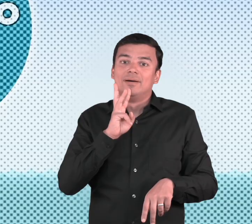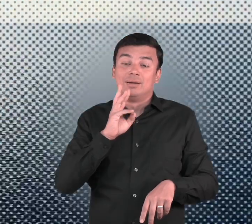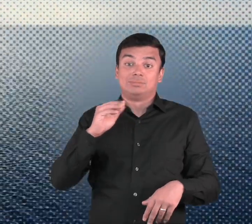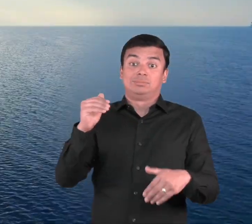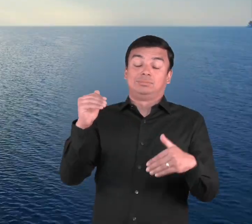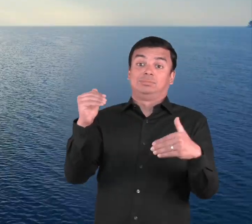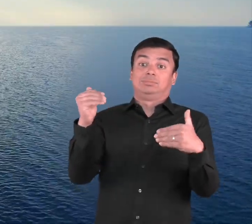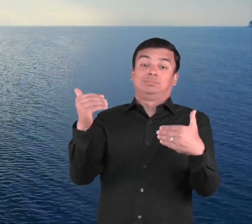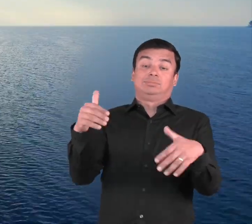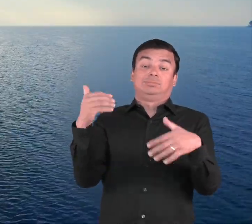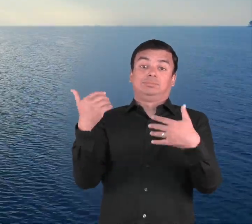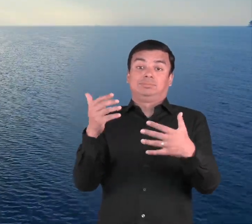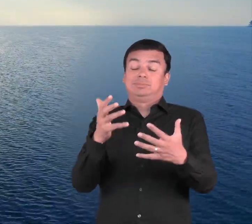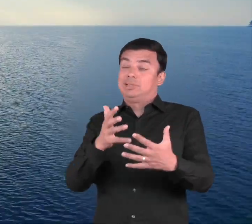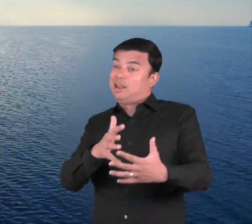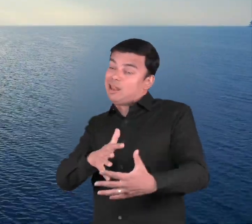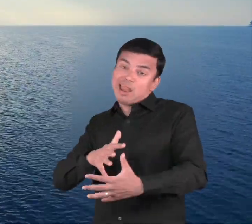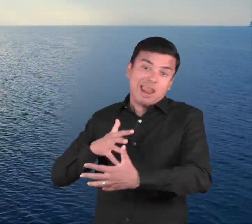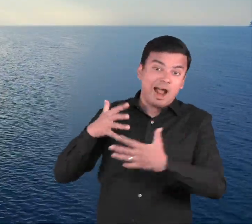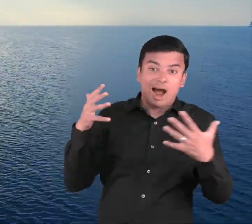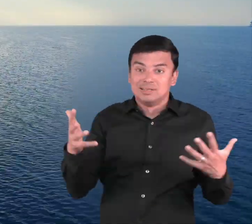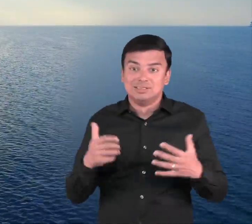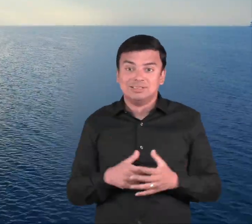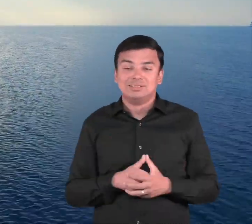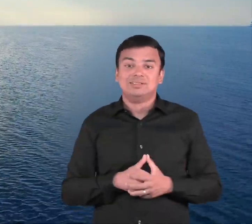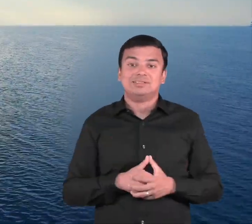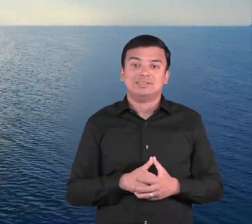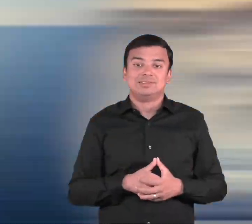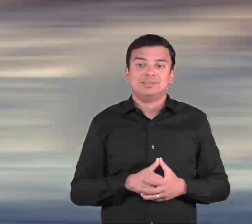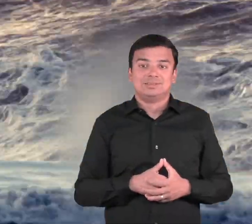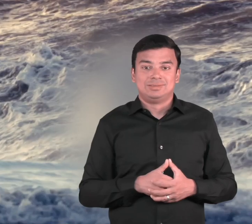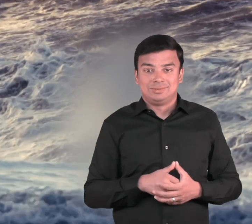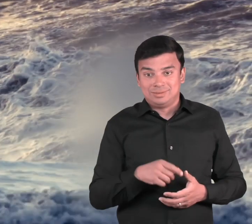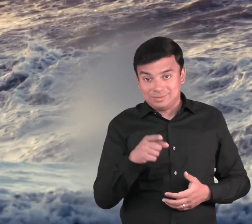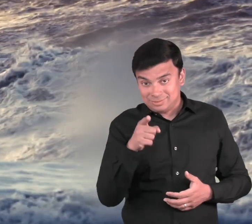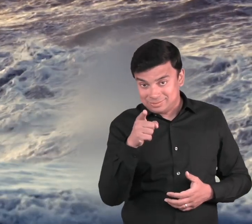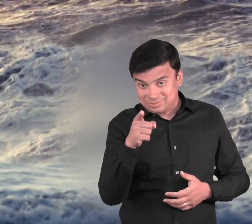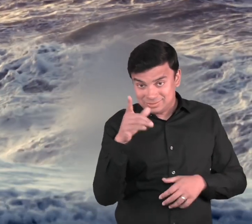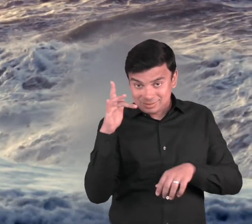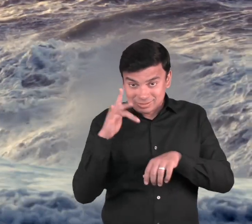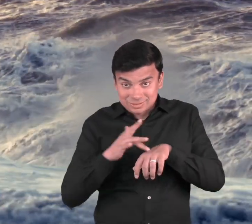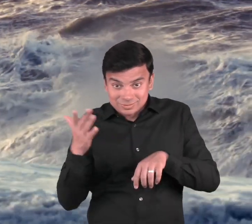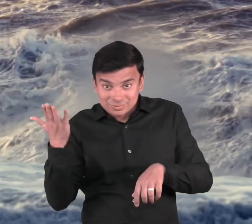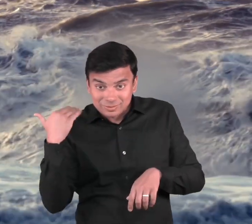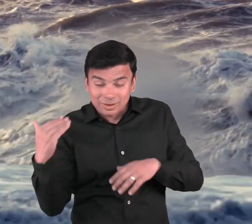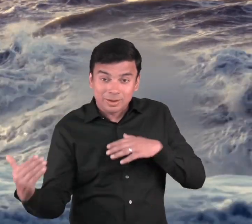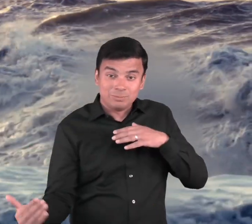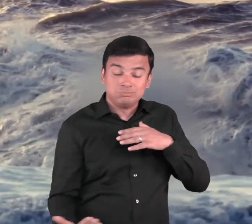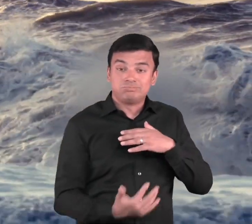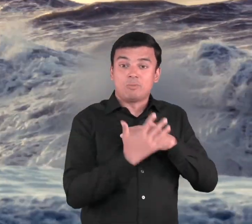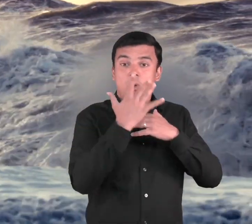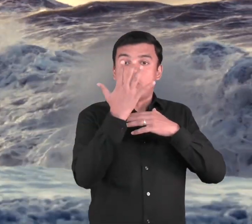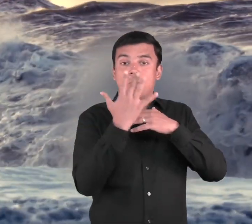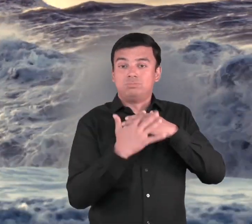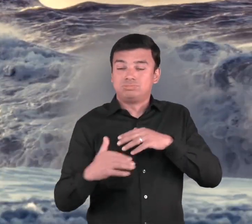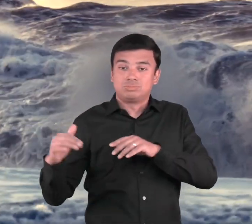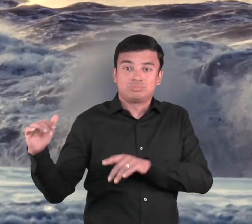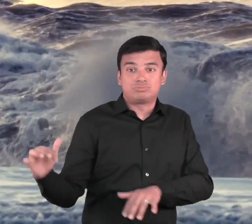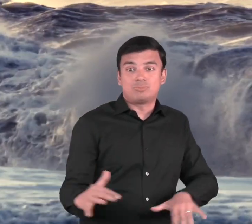Wow, that is a lot of salt water. If you have ever seen the ocean in real life, you have probably